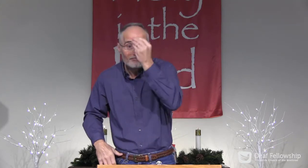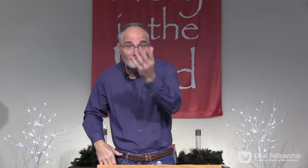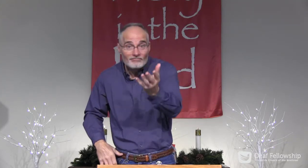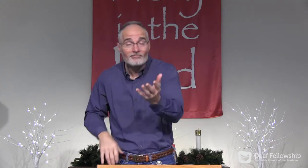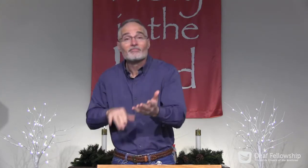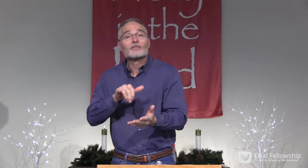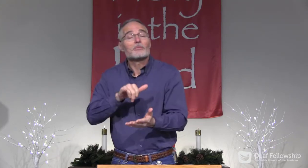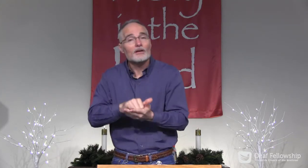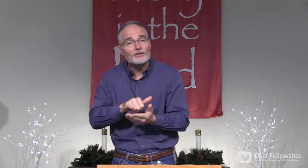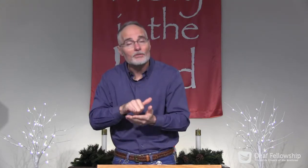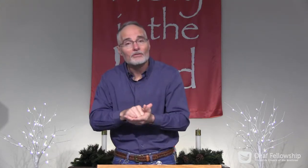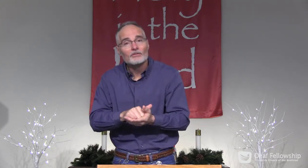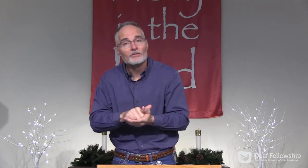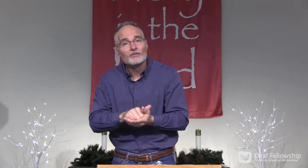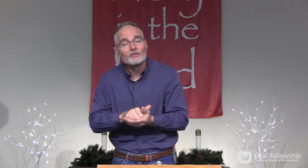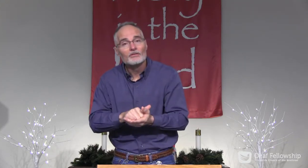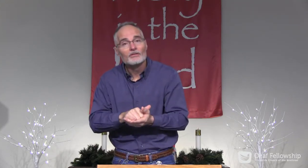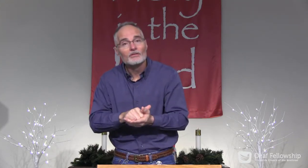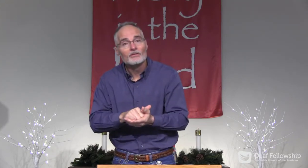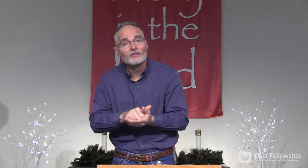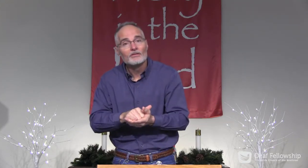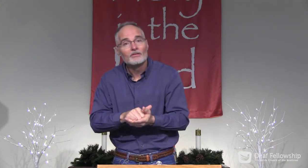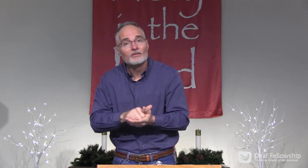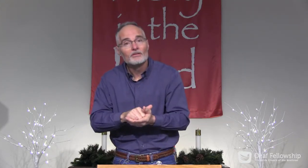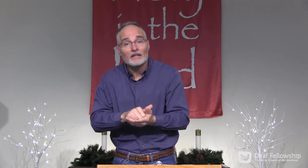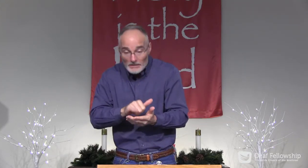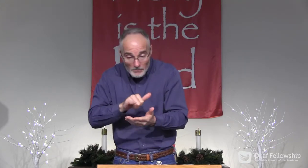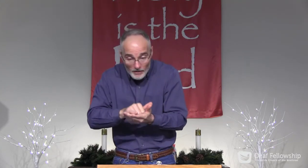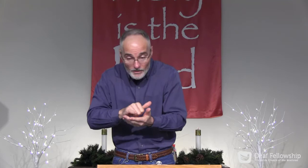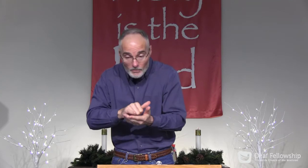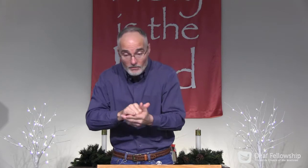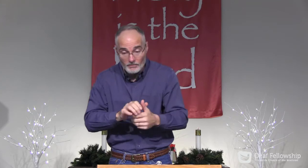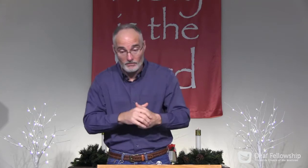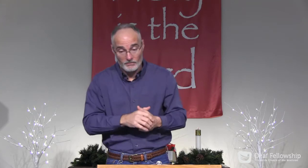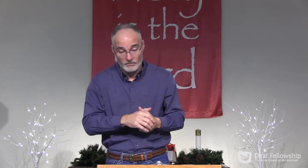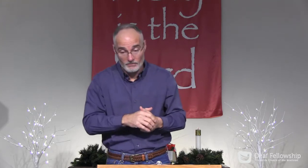cannot happen without Jesus Christ. It's impossible.